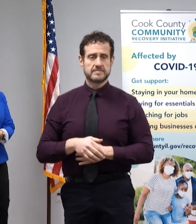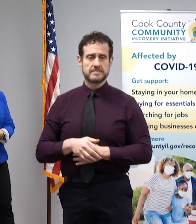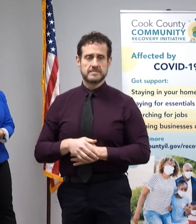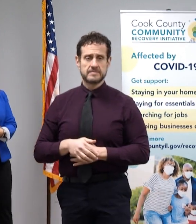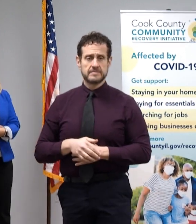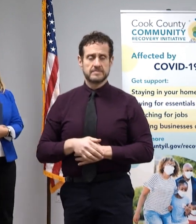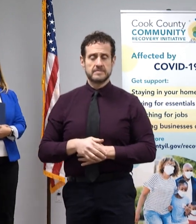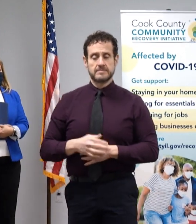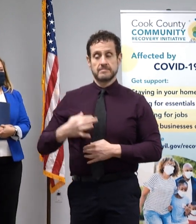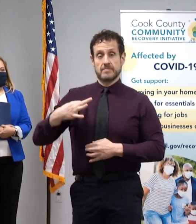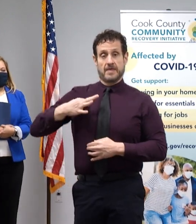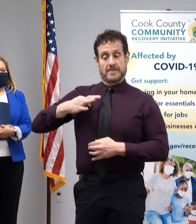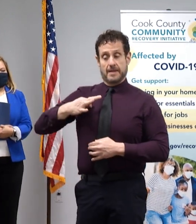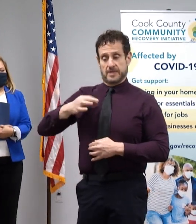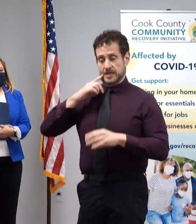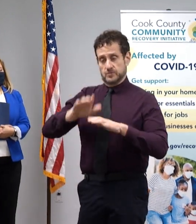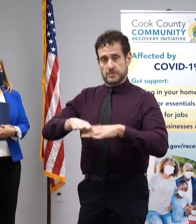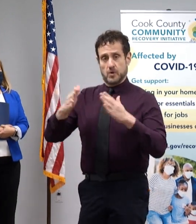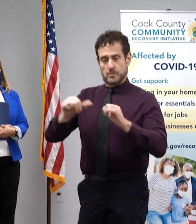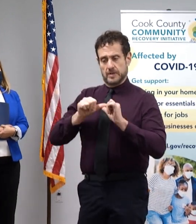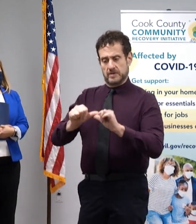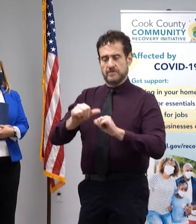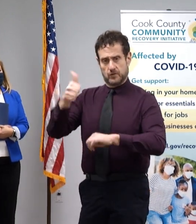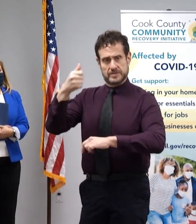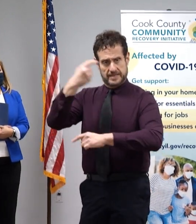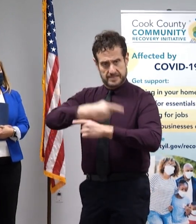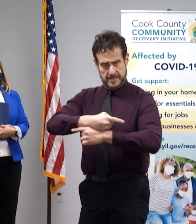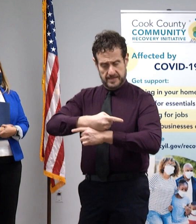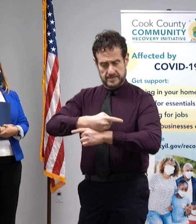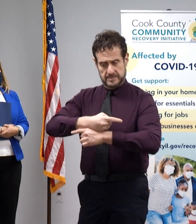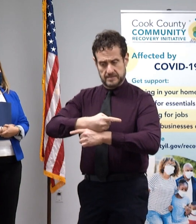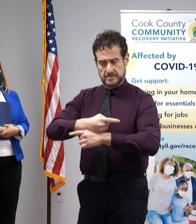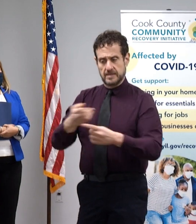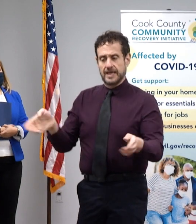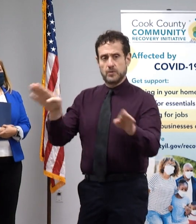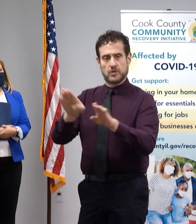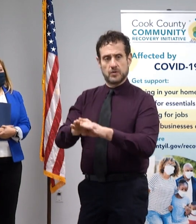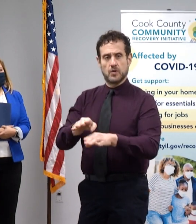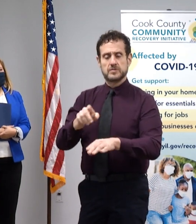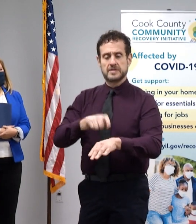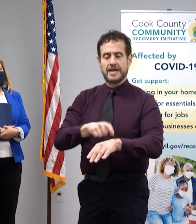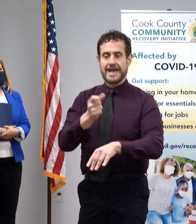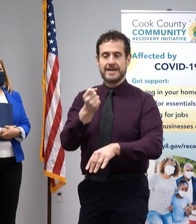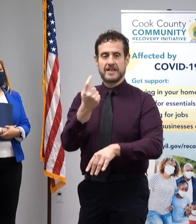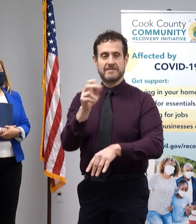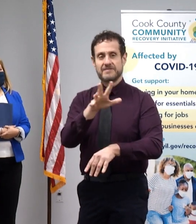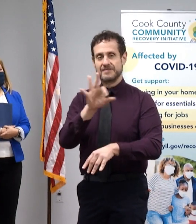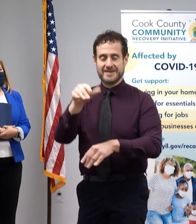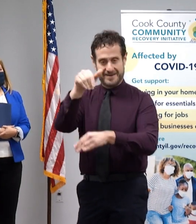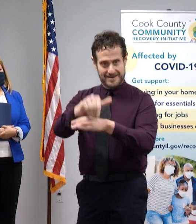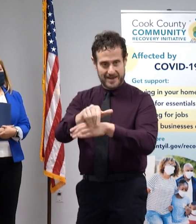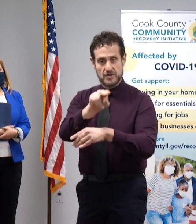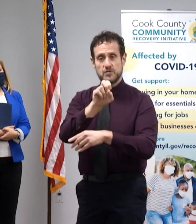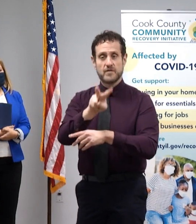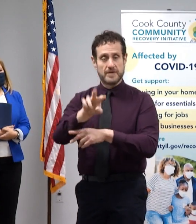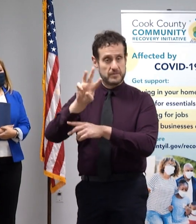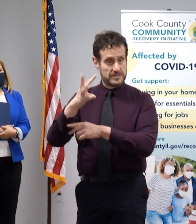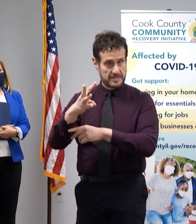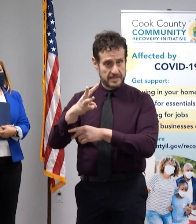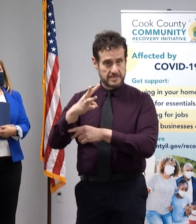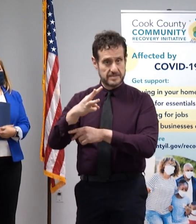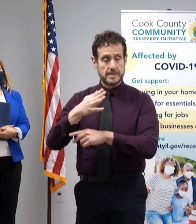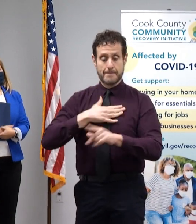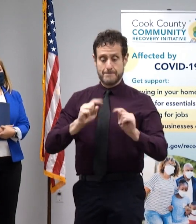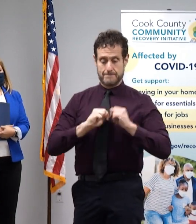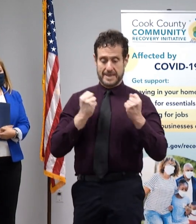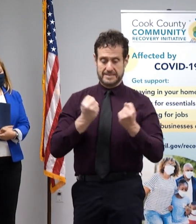So the application will remain open for 10 days. will close at 1159 p.m. on November 6th. Our team of